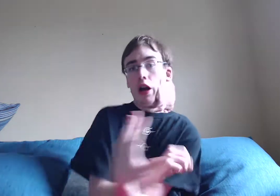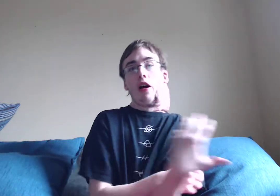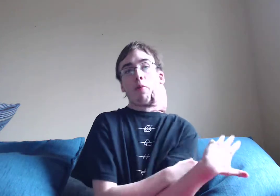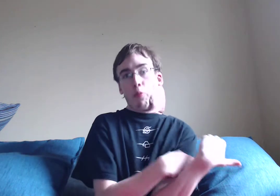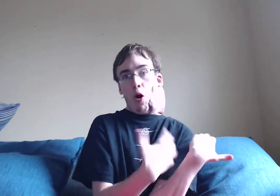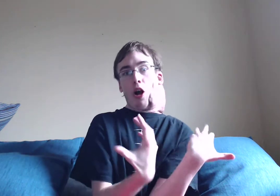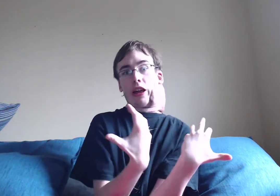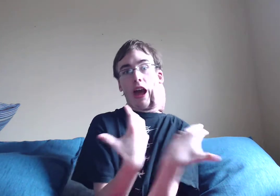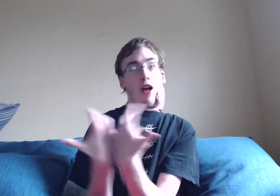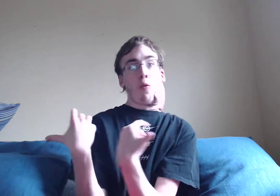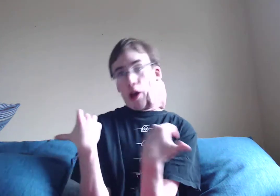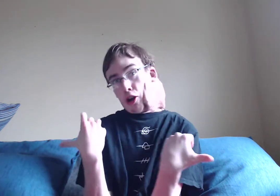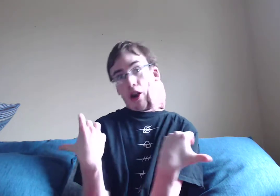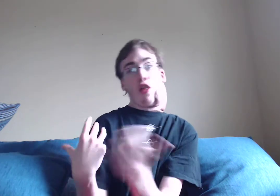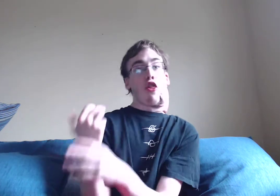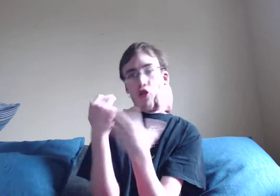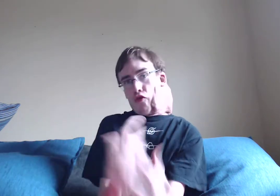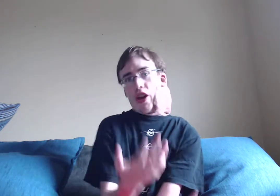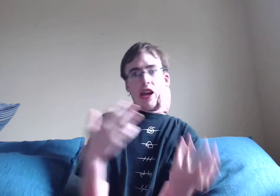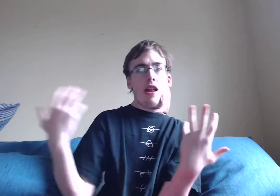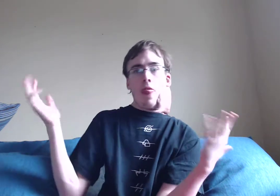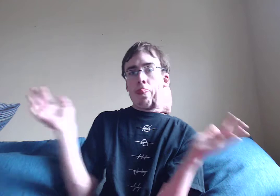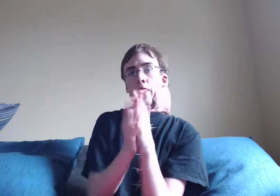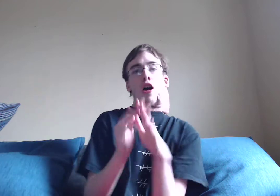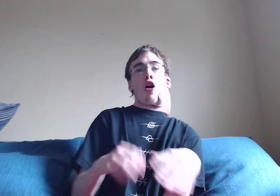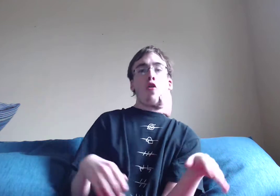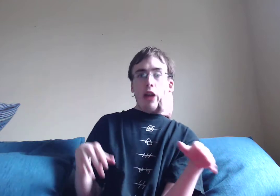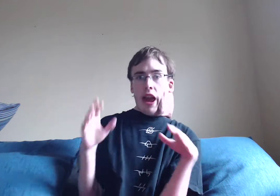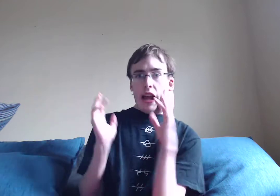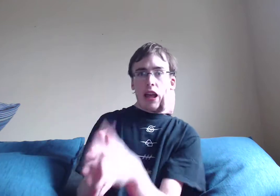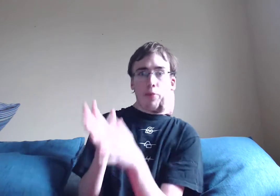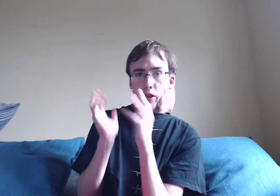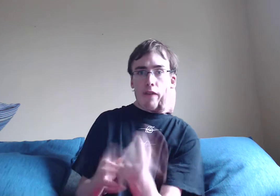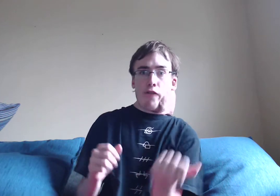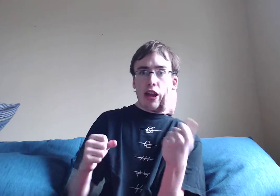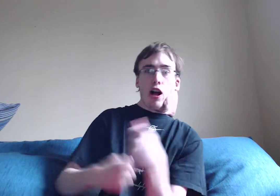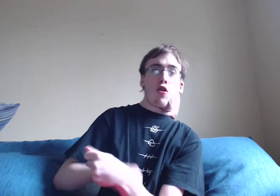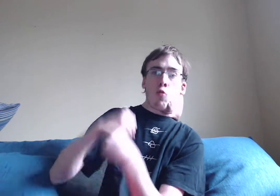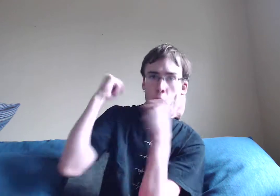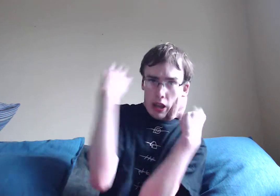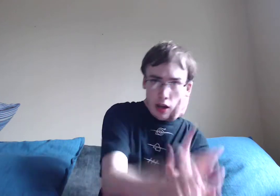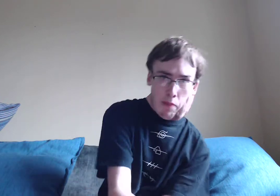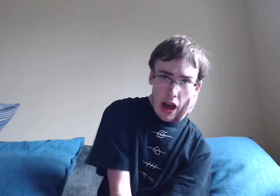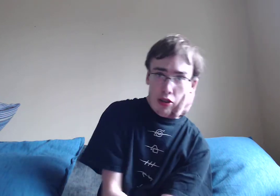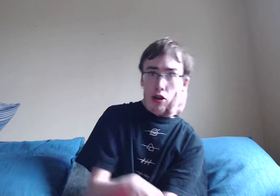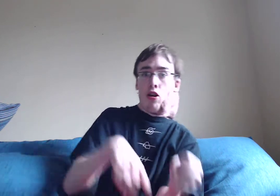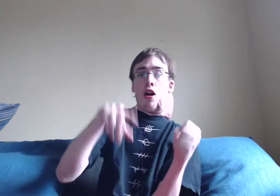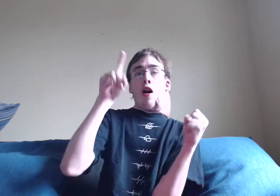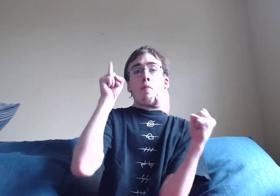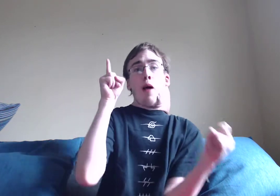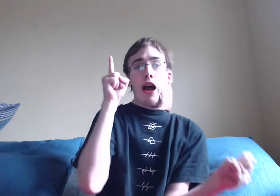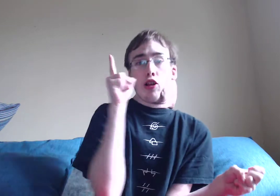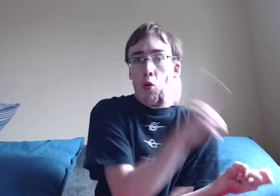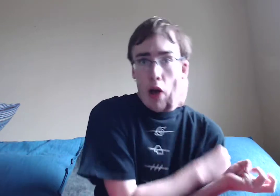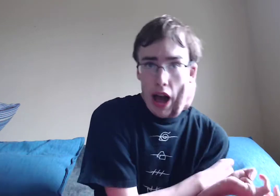Brooke is weaker than Luffy. Who can't even defeat a sweet commander. By the way,